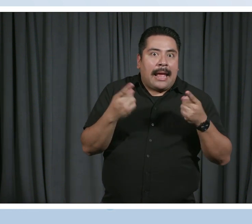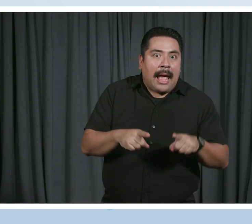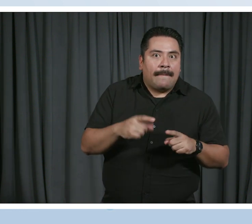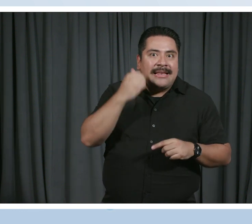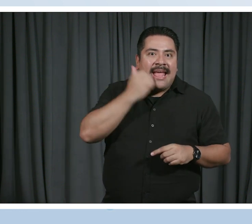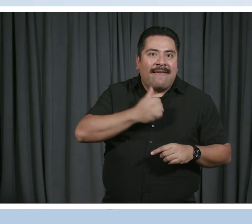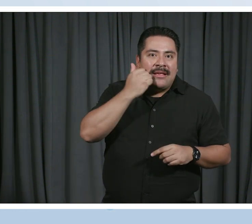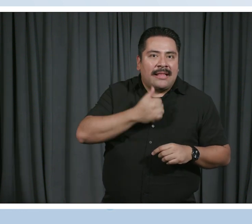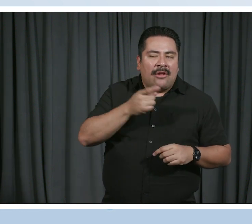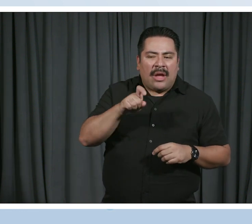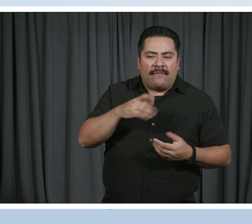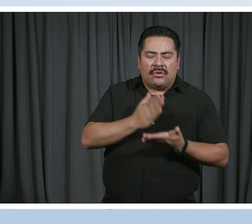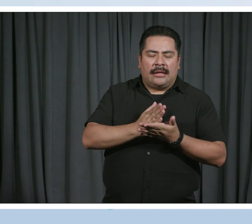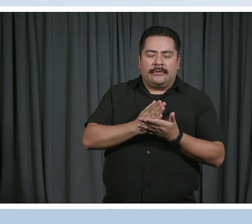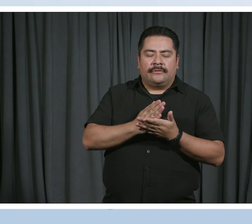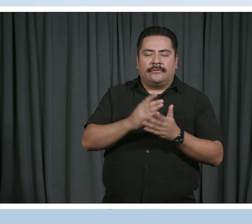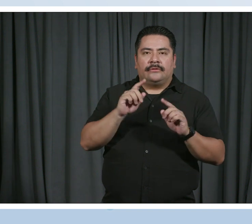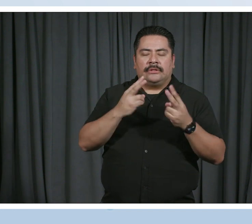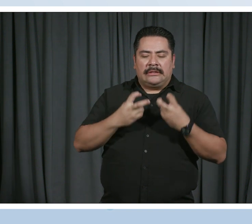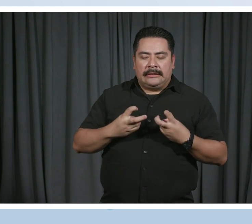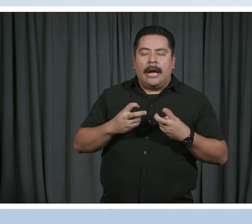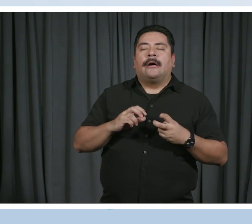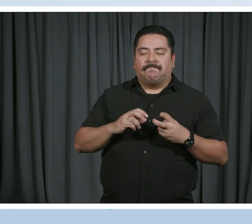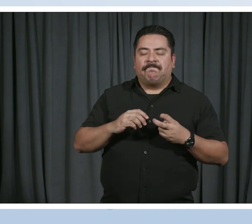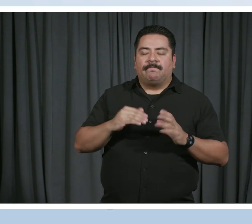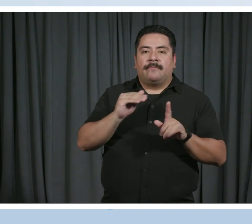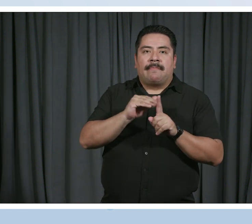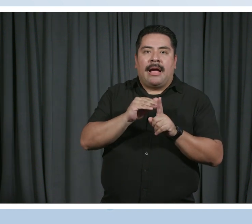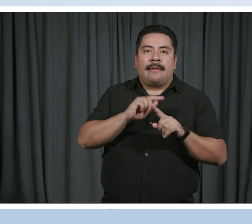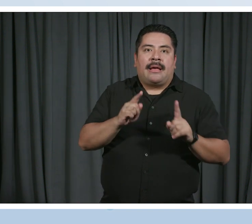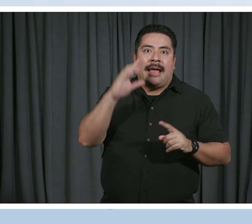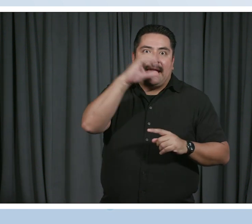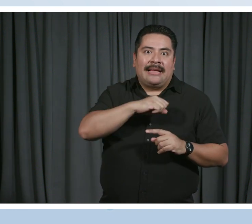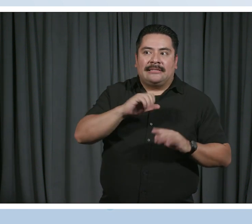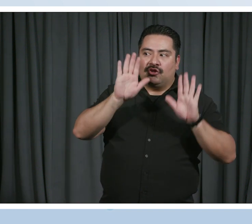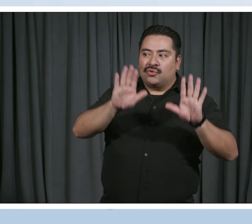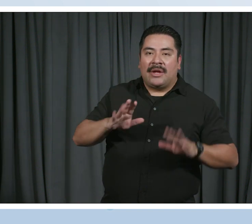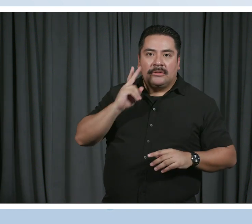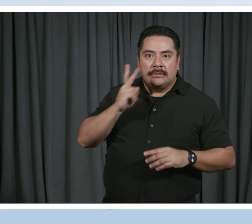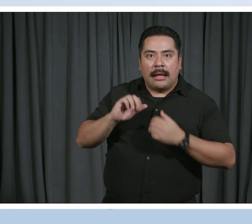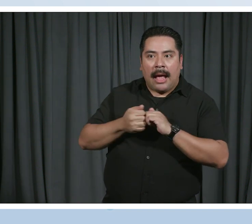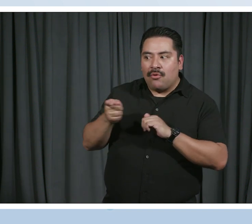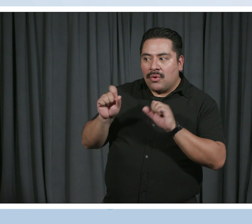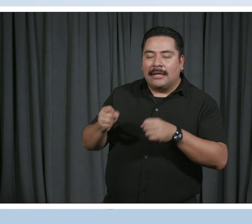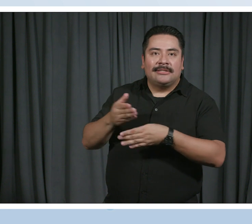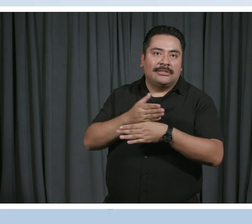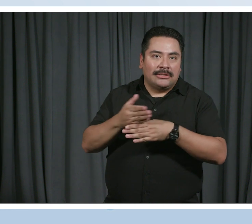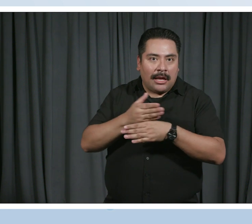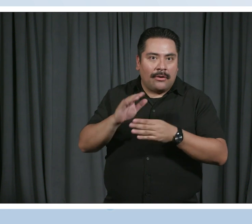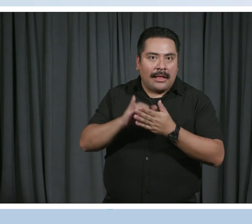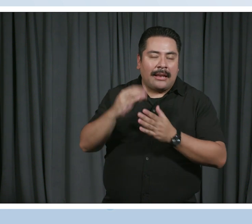every day that you kind of have a little gut check or a reminder. But I guess, you know, it's great to see how you are able to share